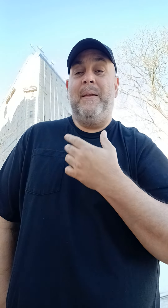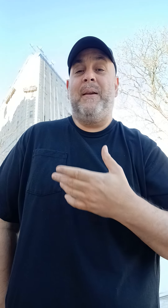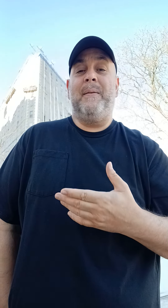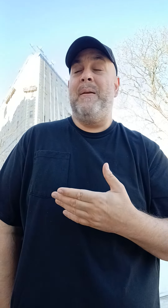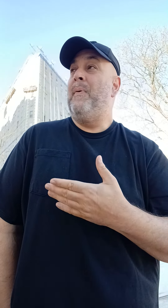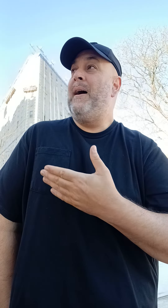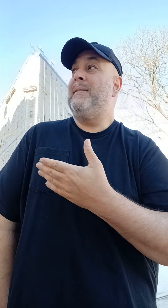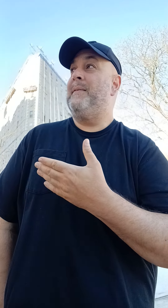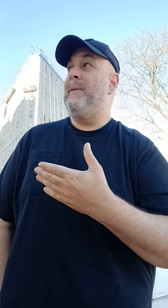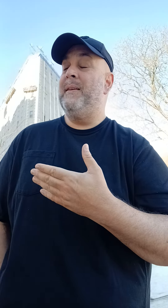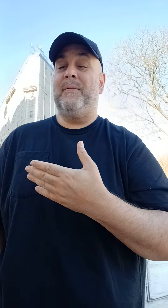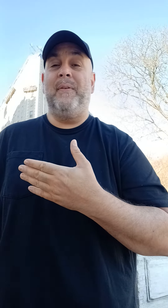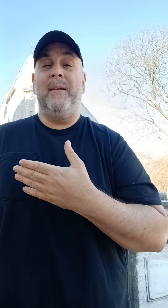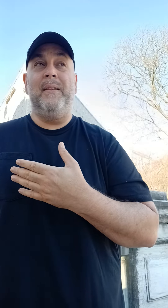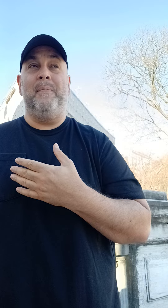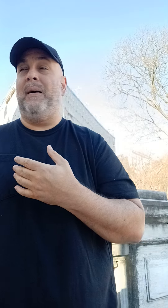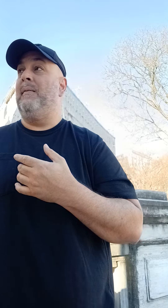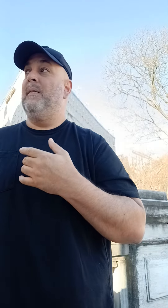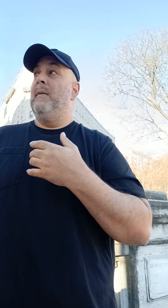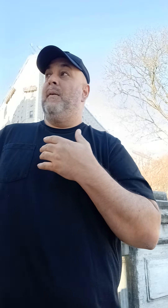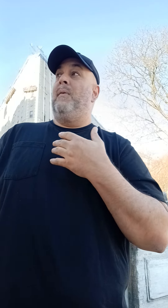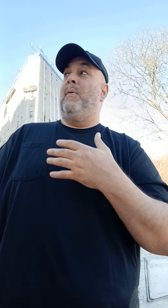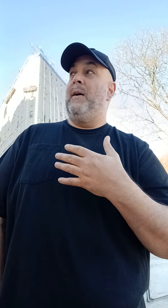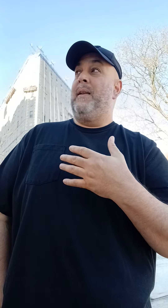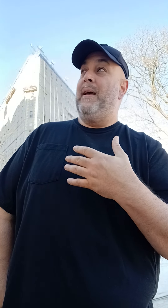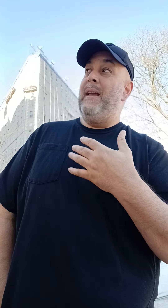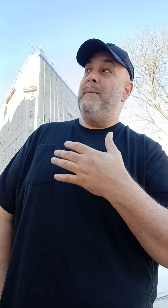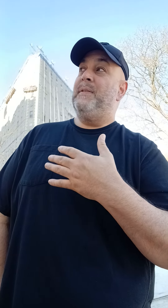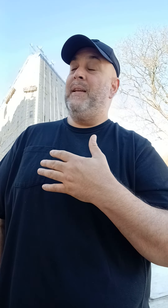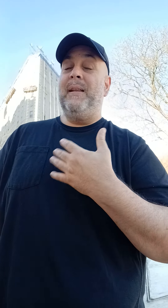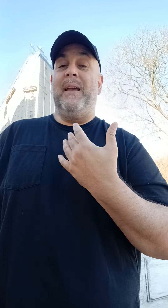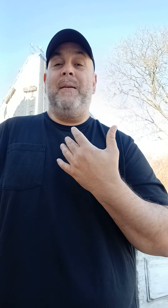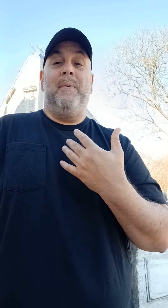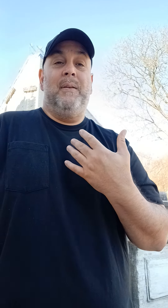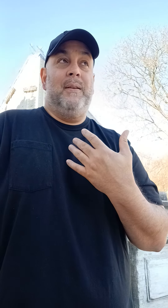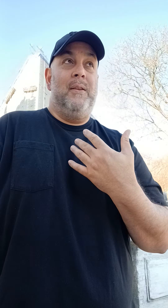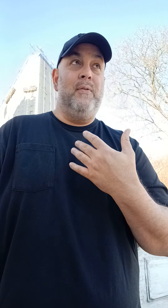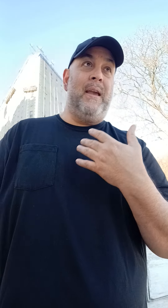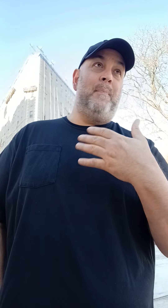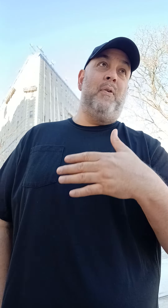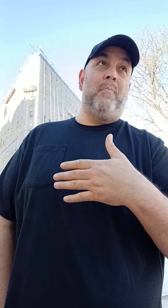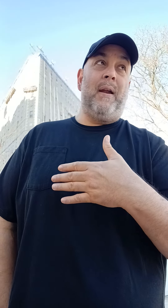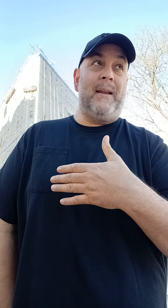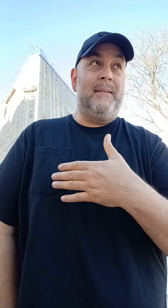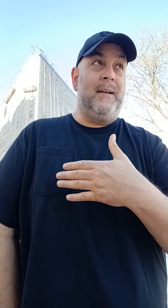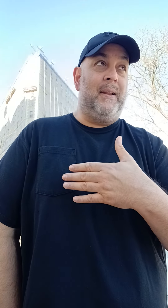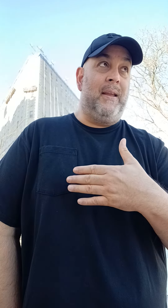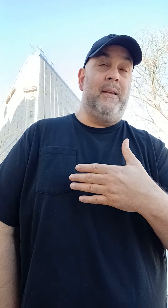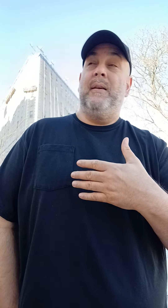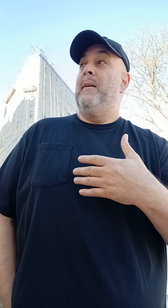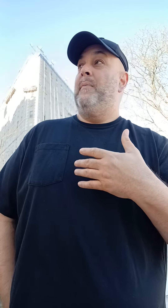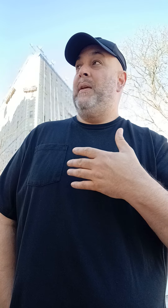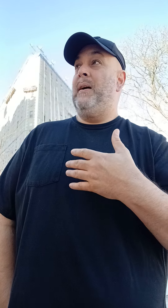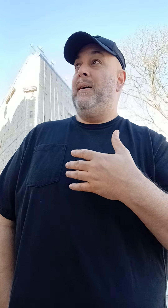keep getting people asking me this via email. One, AMC and Ape, you can't put brackets on it because